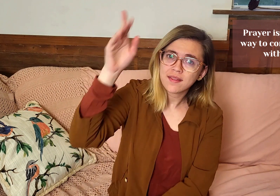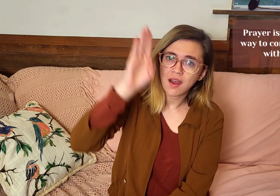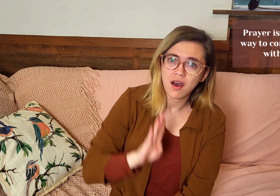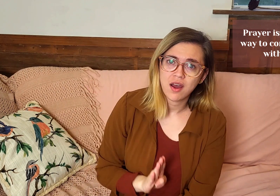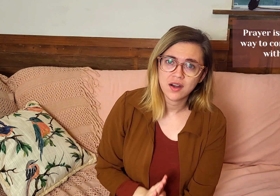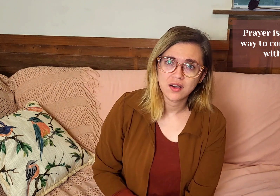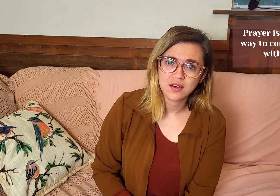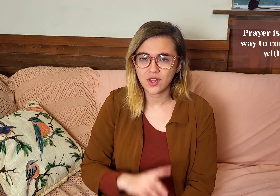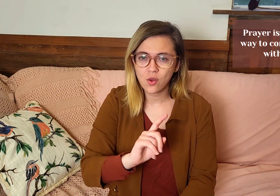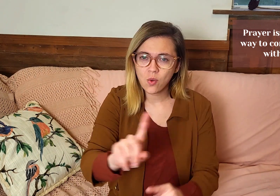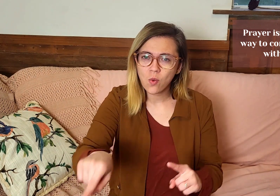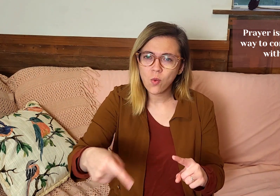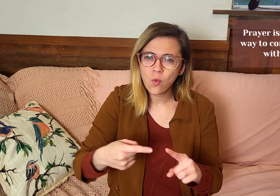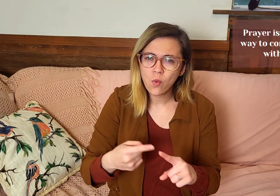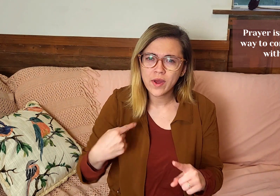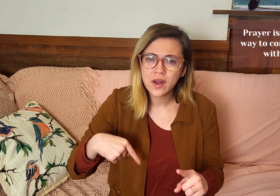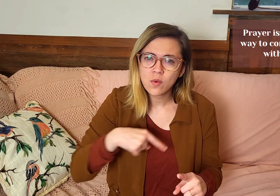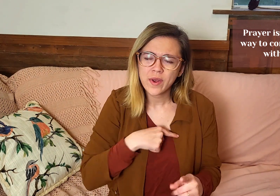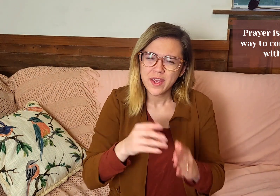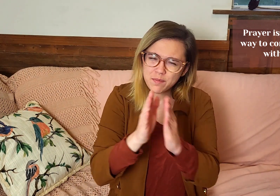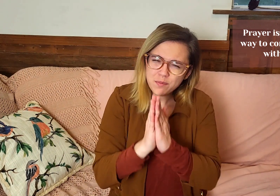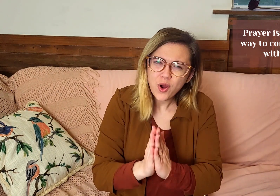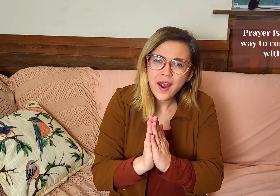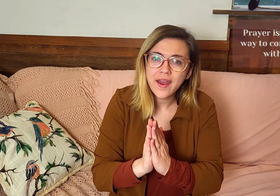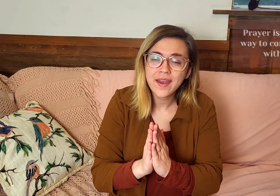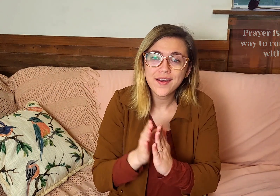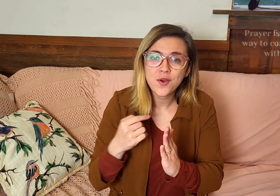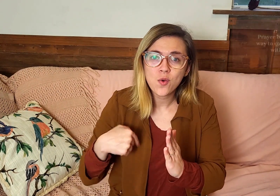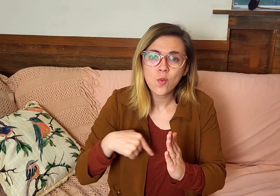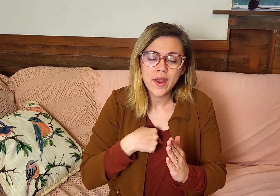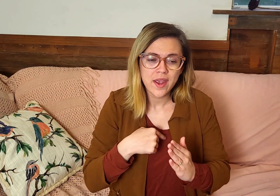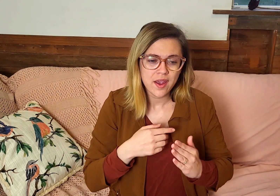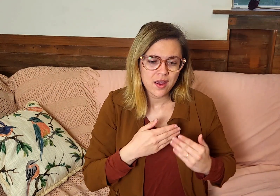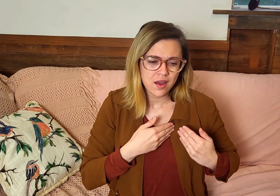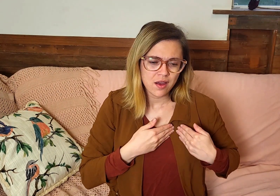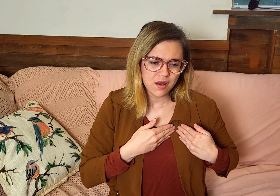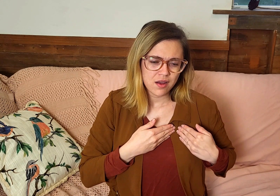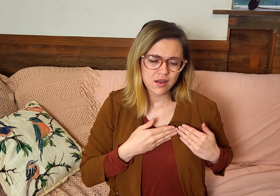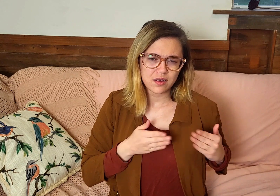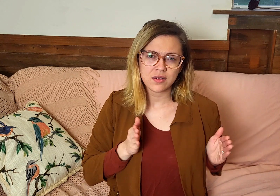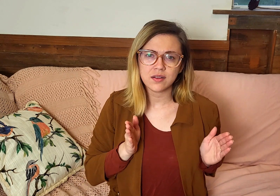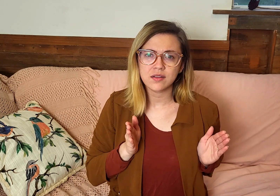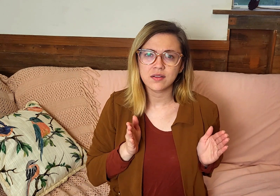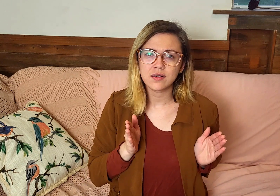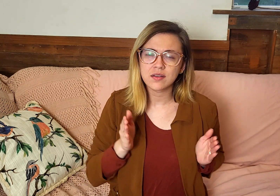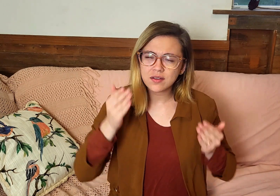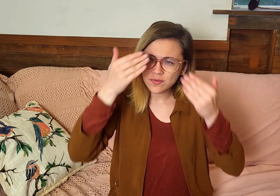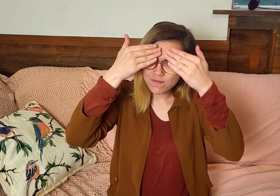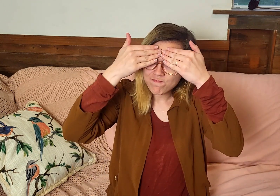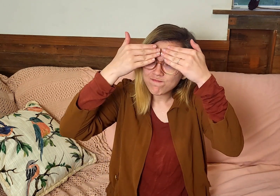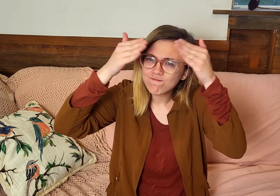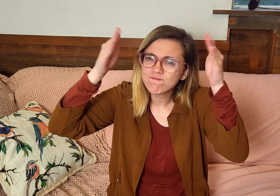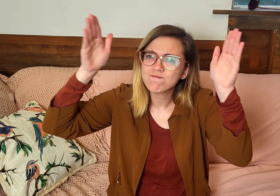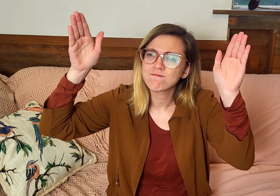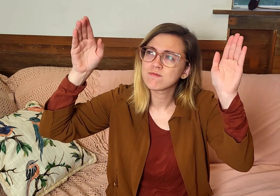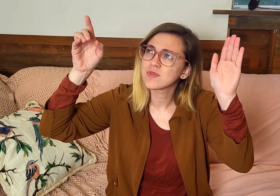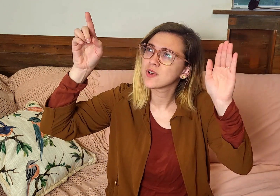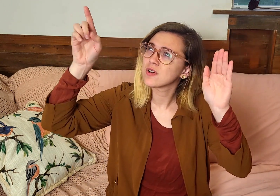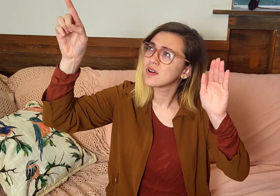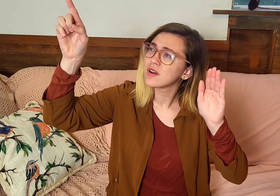God. When we pray, we open our hearts and open our